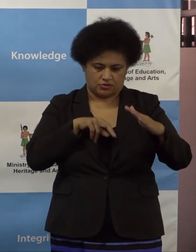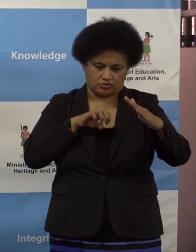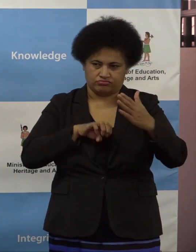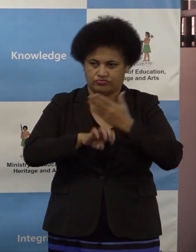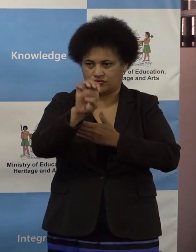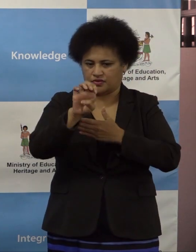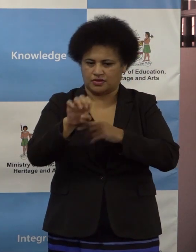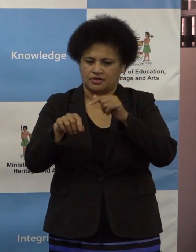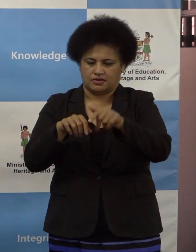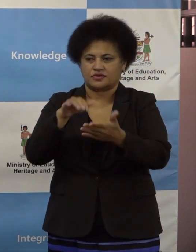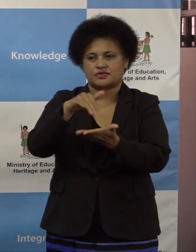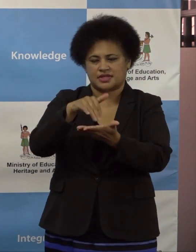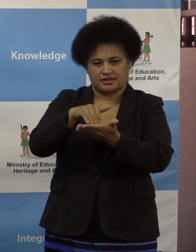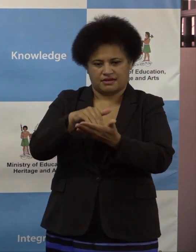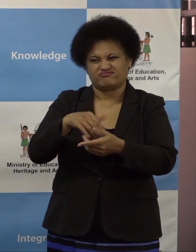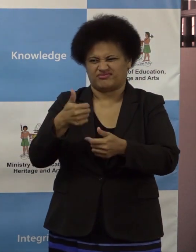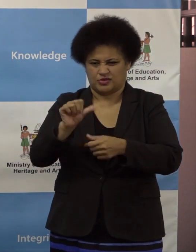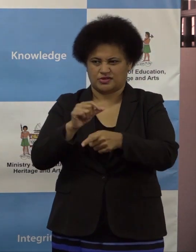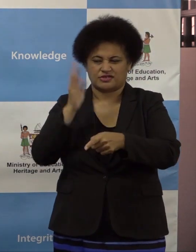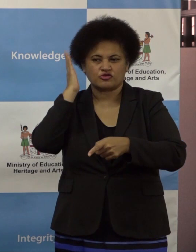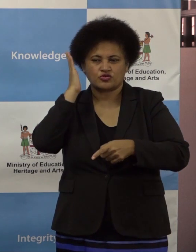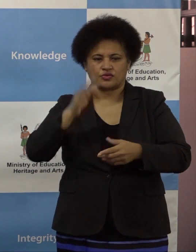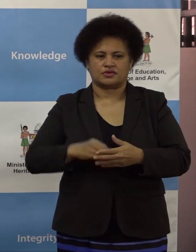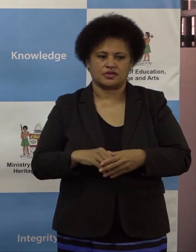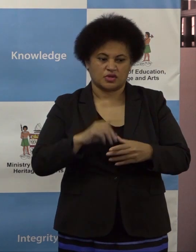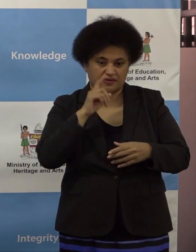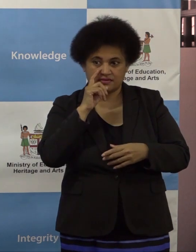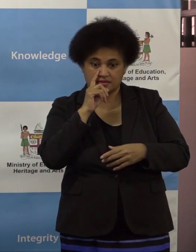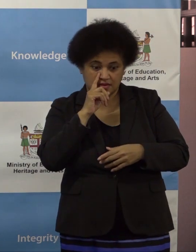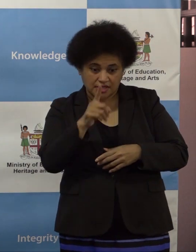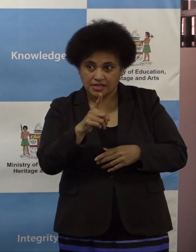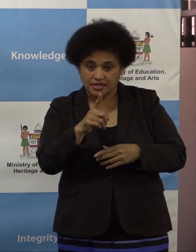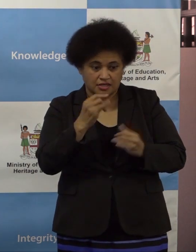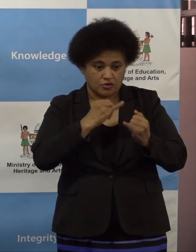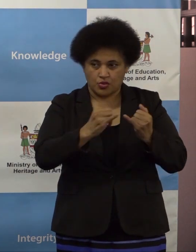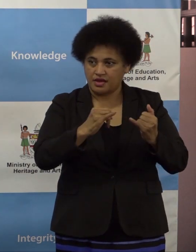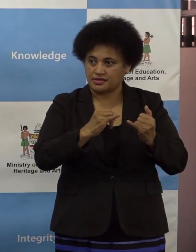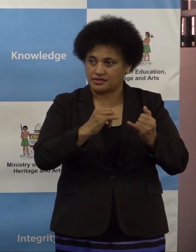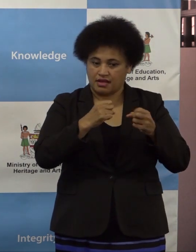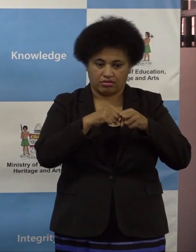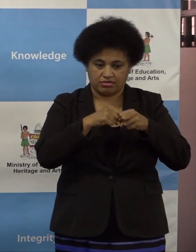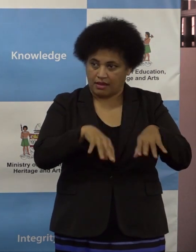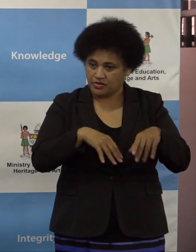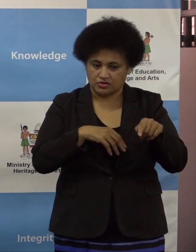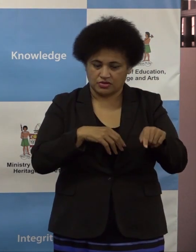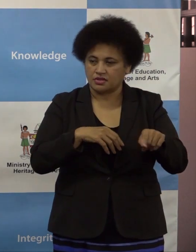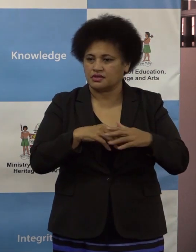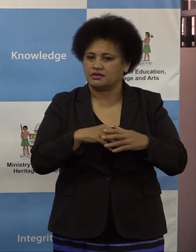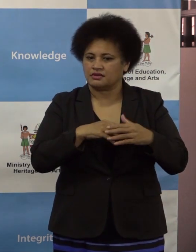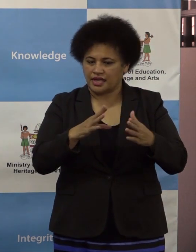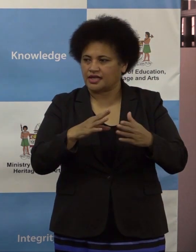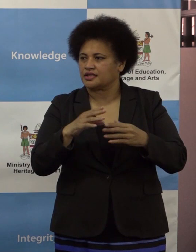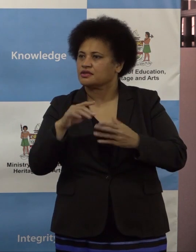And looking at the severity of the damages that may happen on the ground, then again we have to go back and re-look